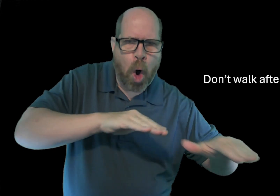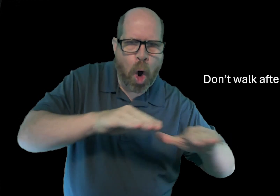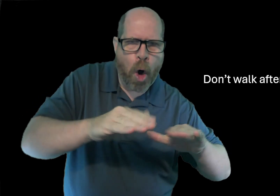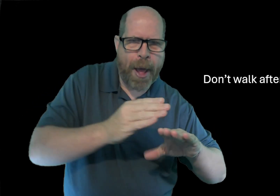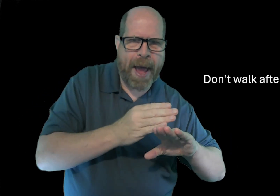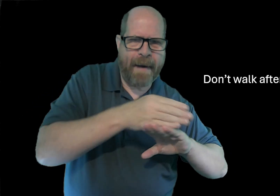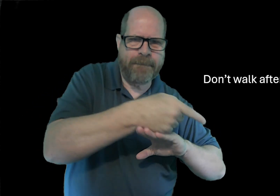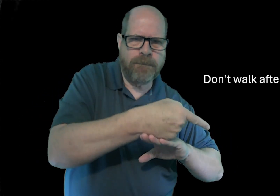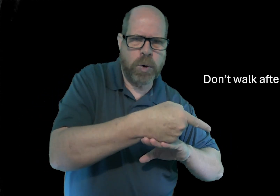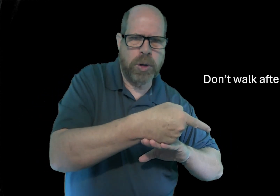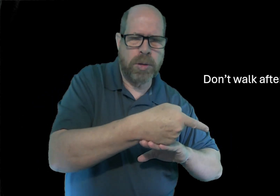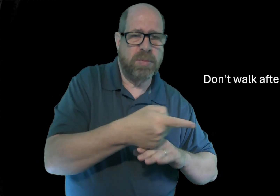Don't walk after them.